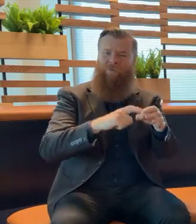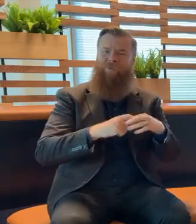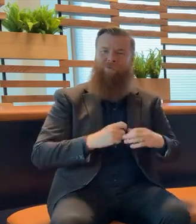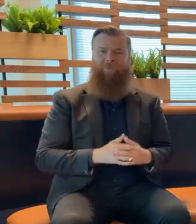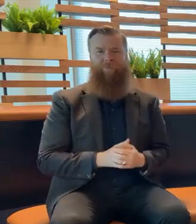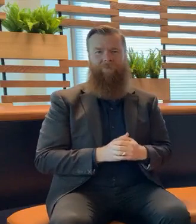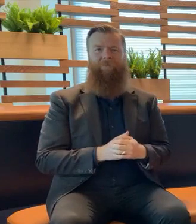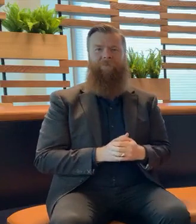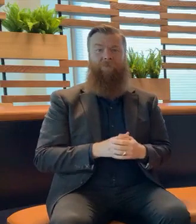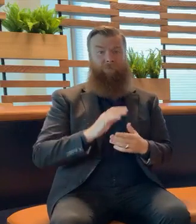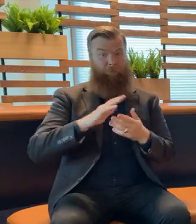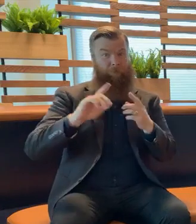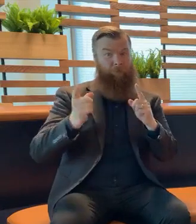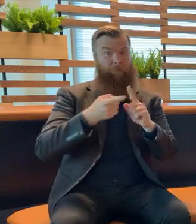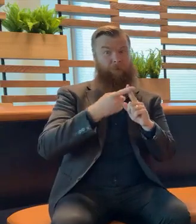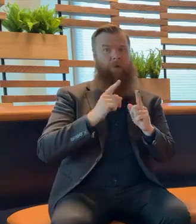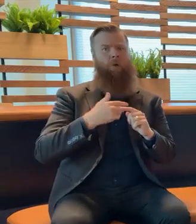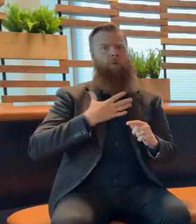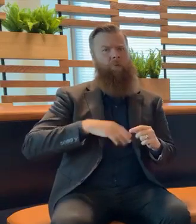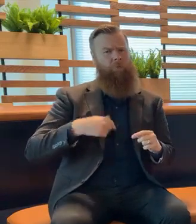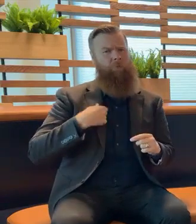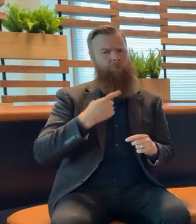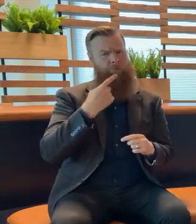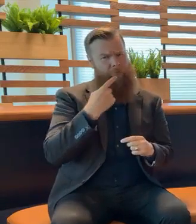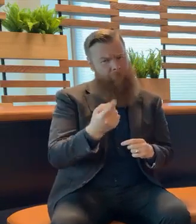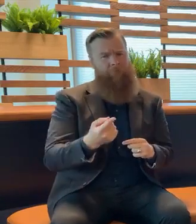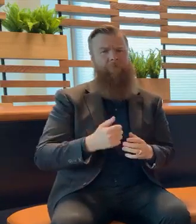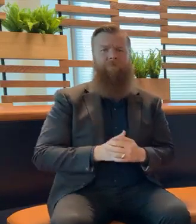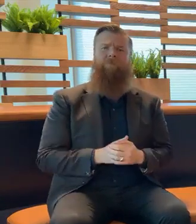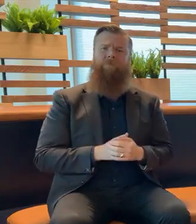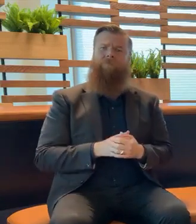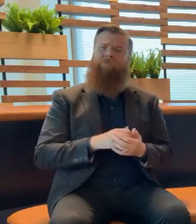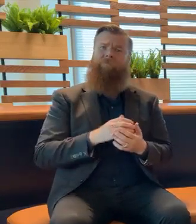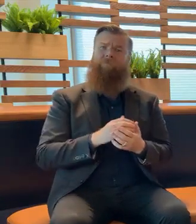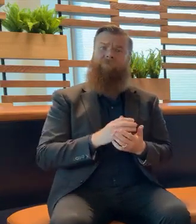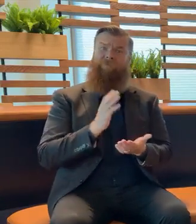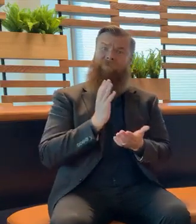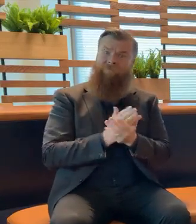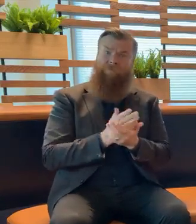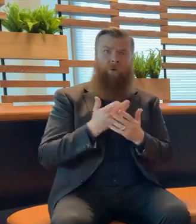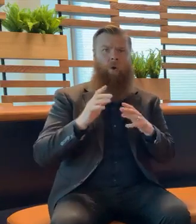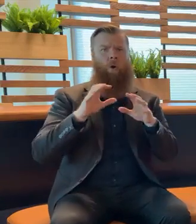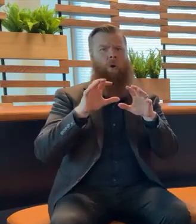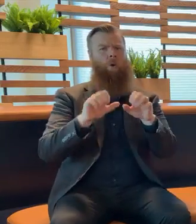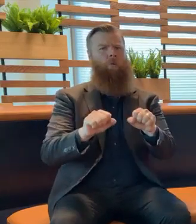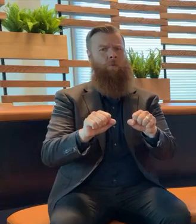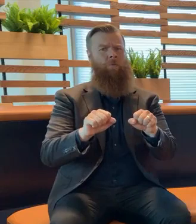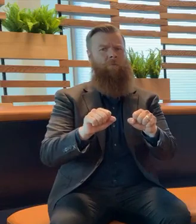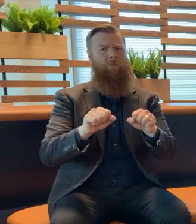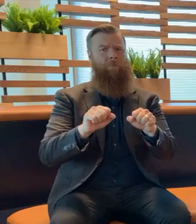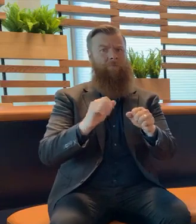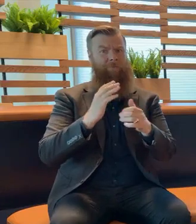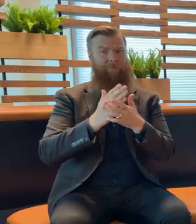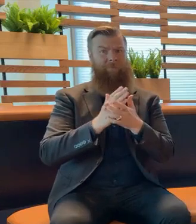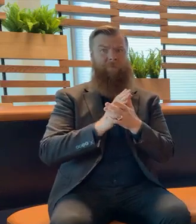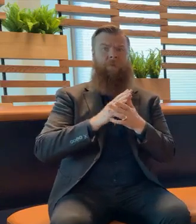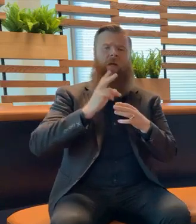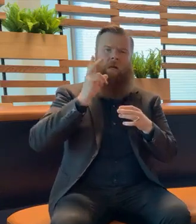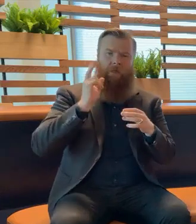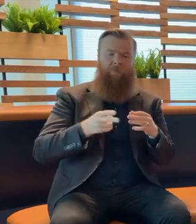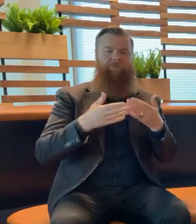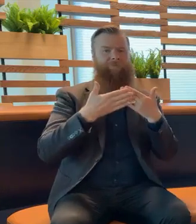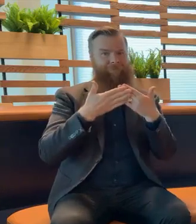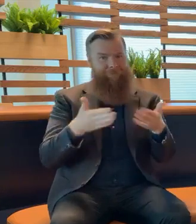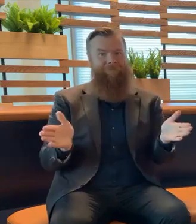first thing I'd like to say is we are pausing on our reopening schedule for two weeks. This will allow